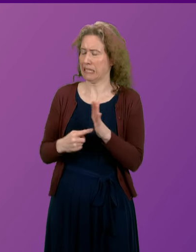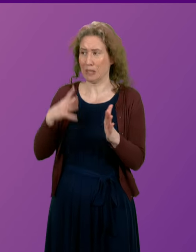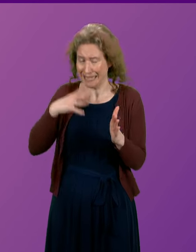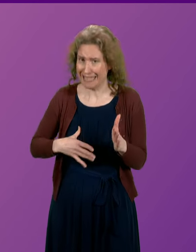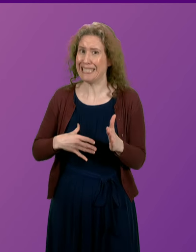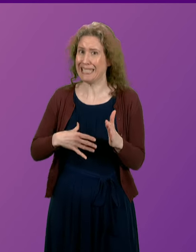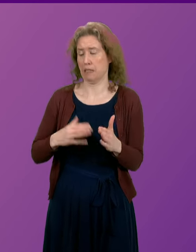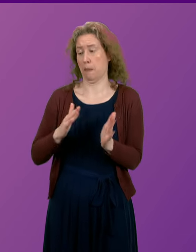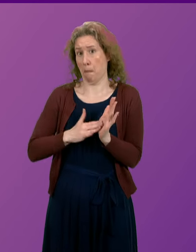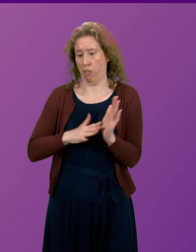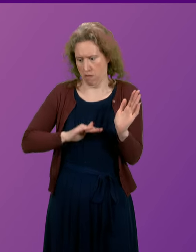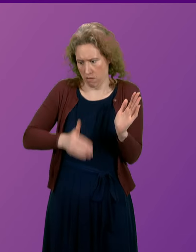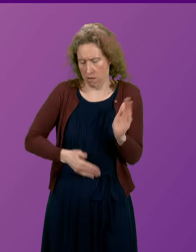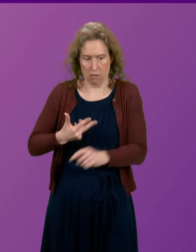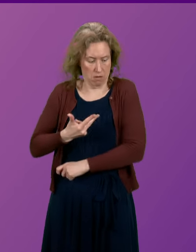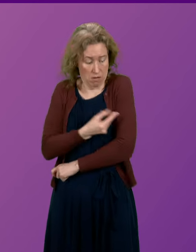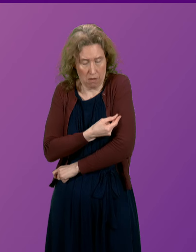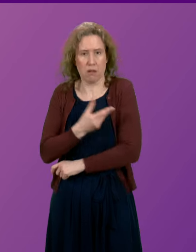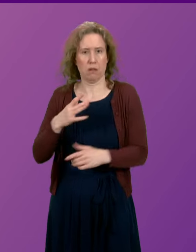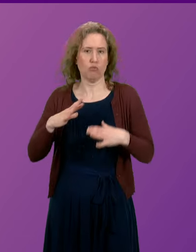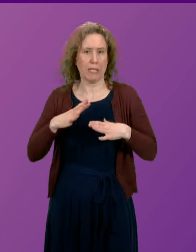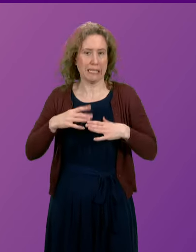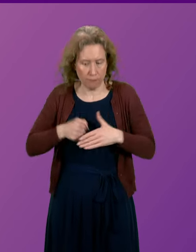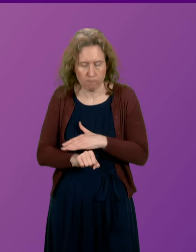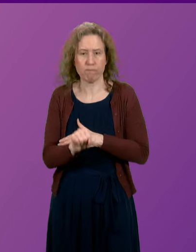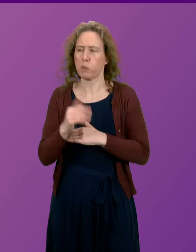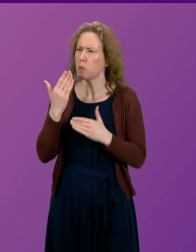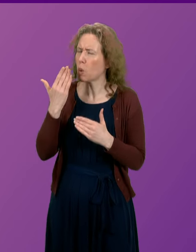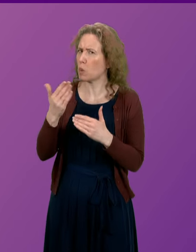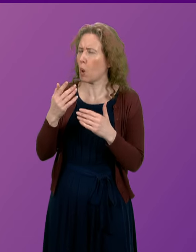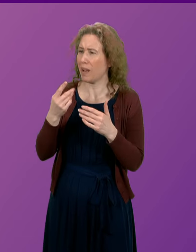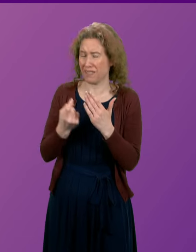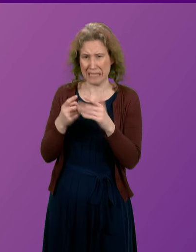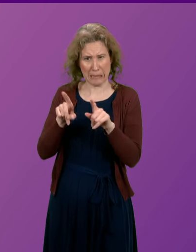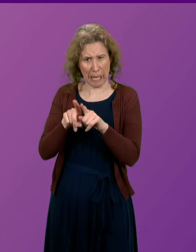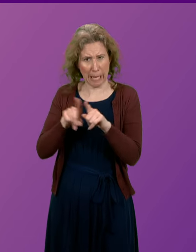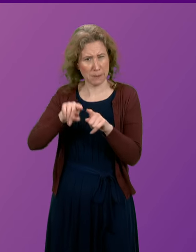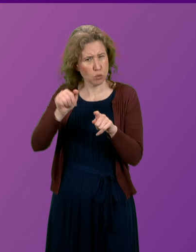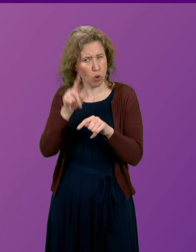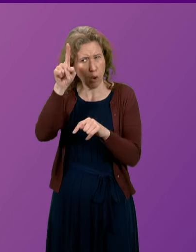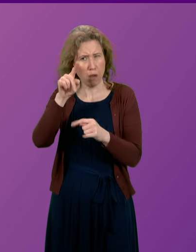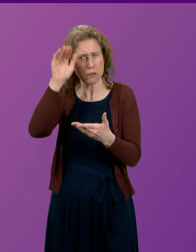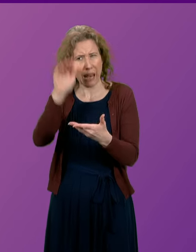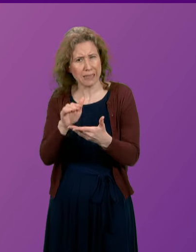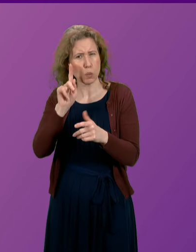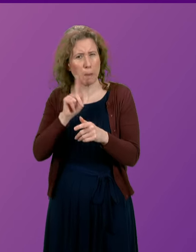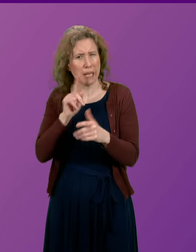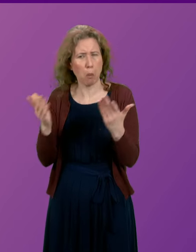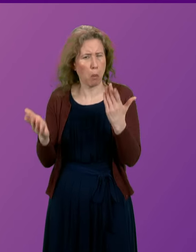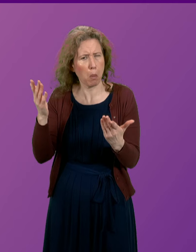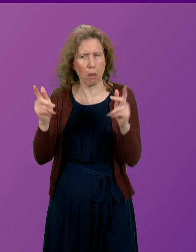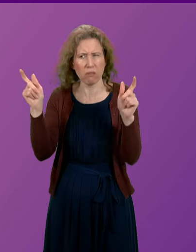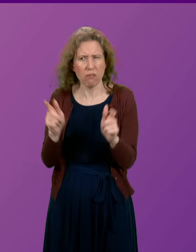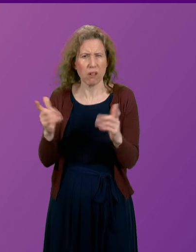expectant mothers. I'm wondering if we know if that trend has continued as similar in Scotland. You have